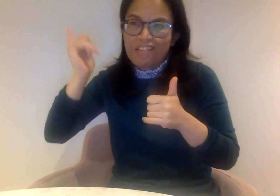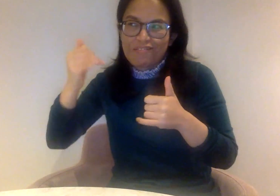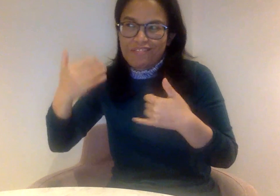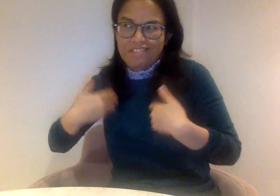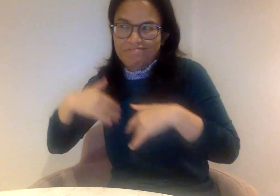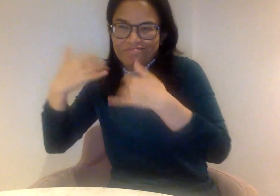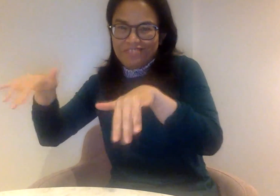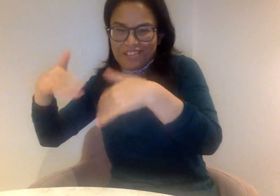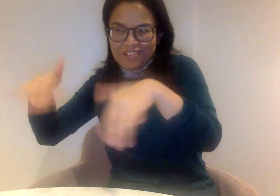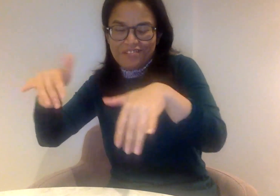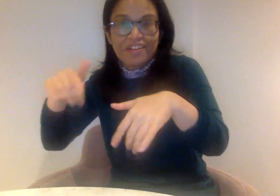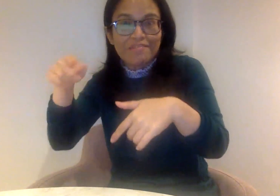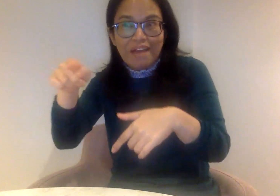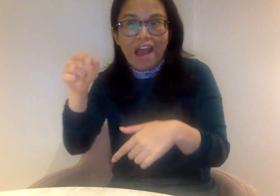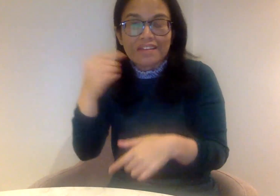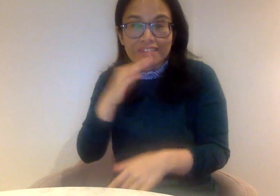that's really important.